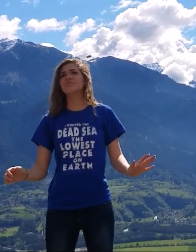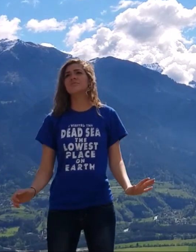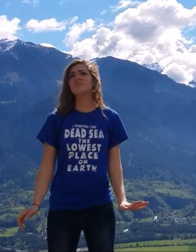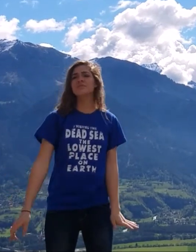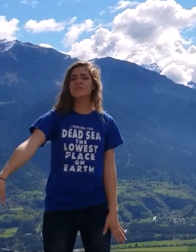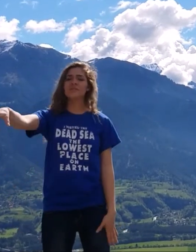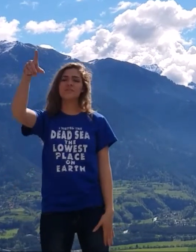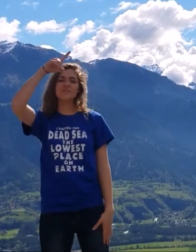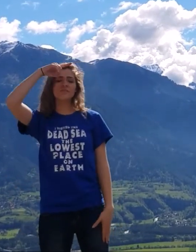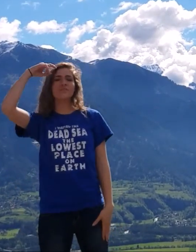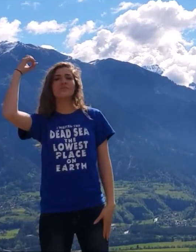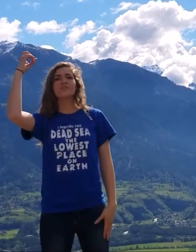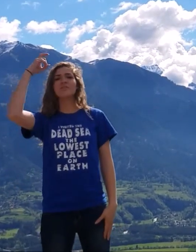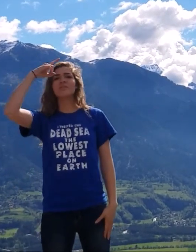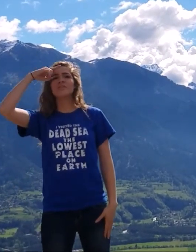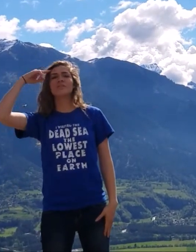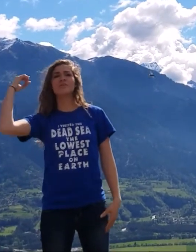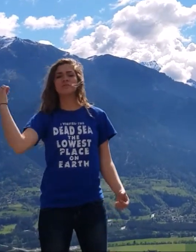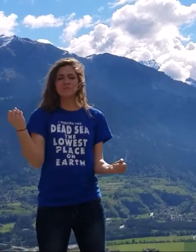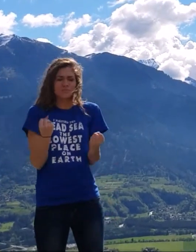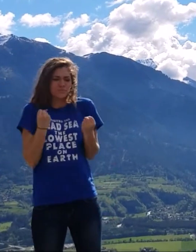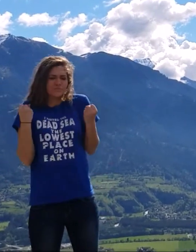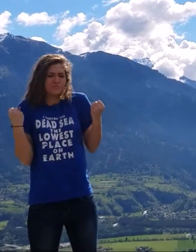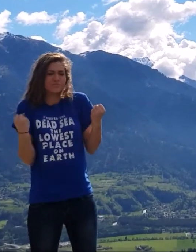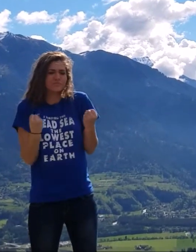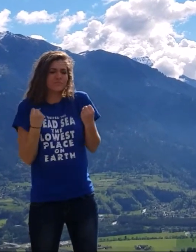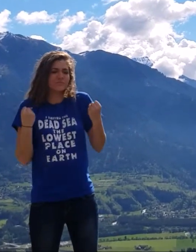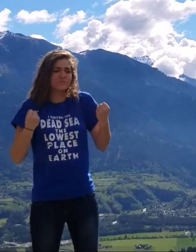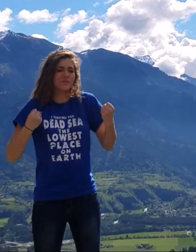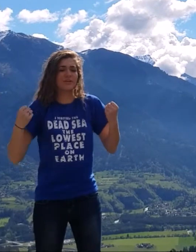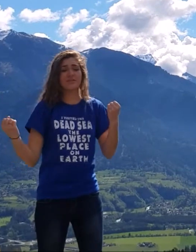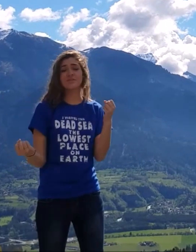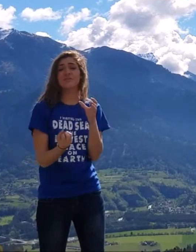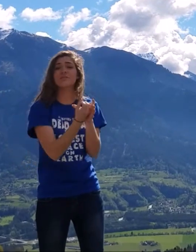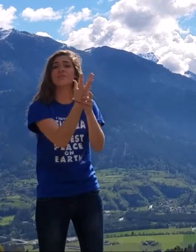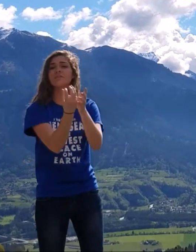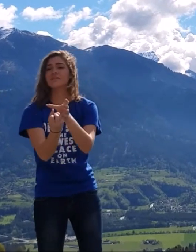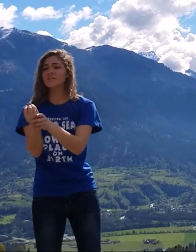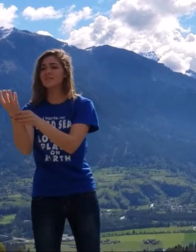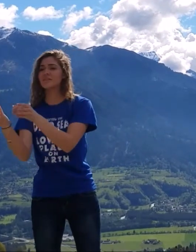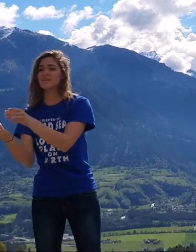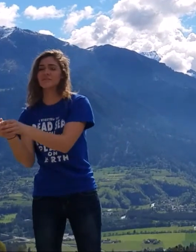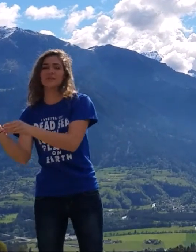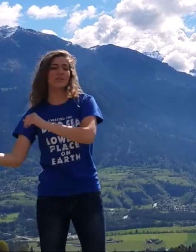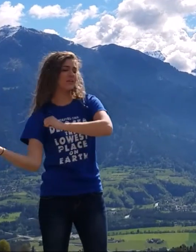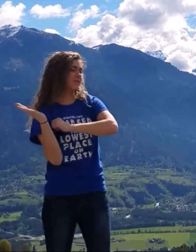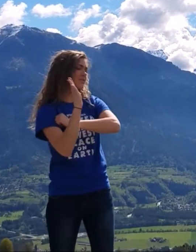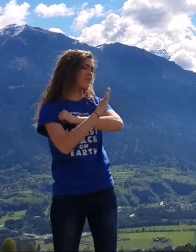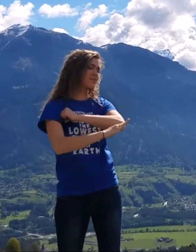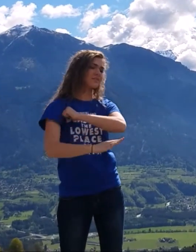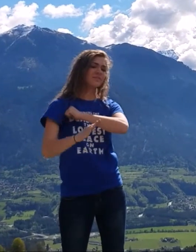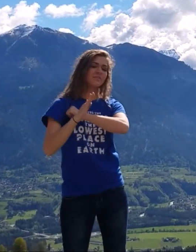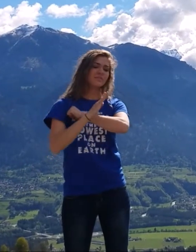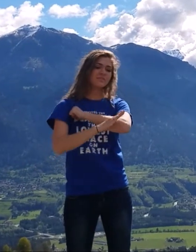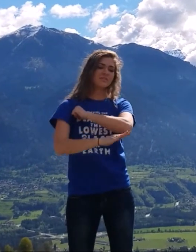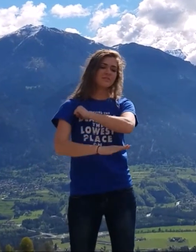Summer and winter and springtime and harvest